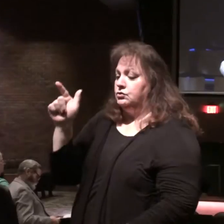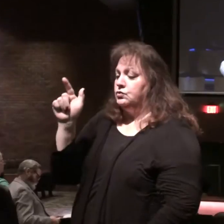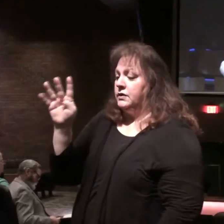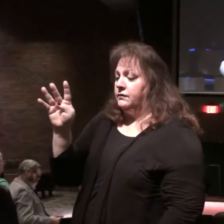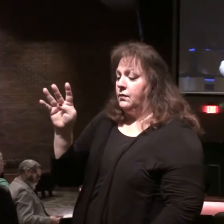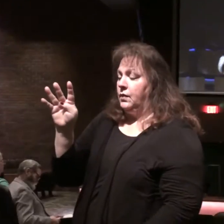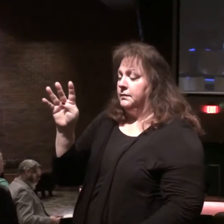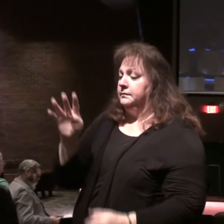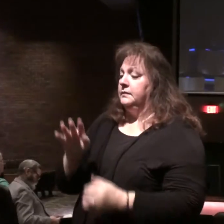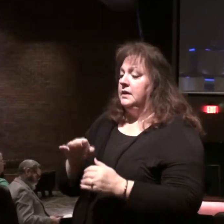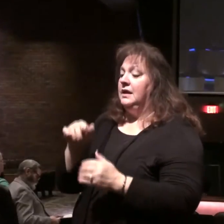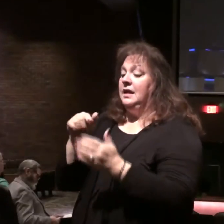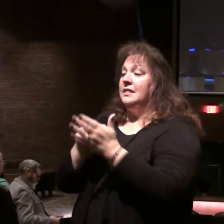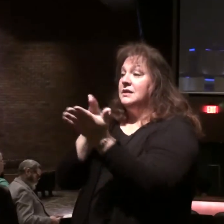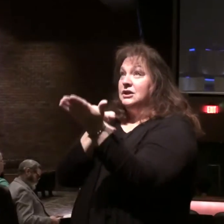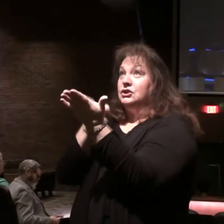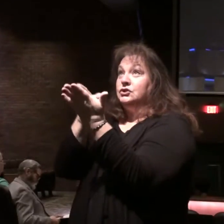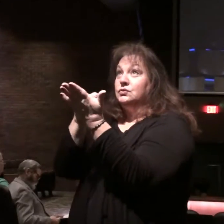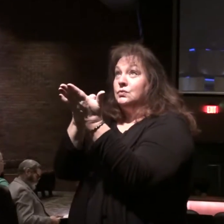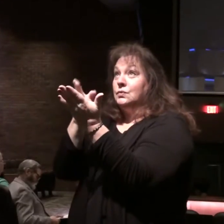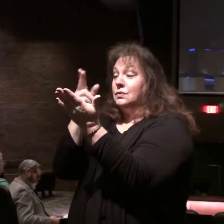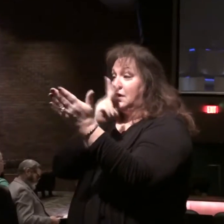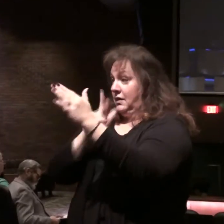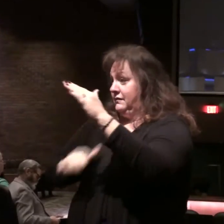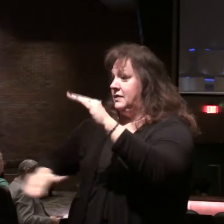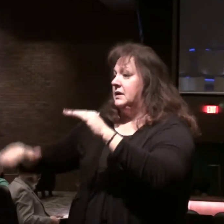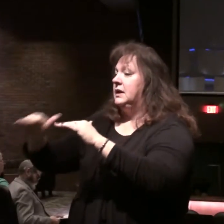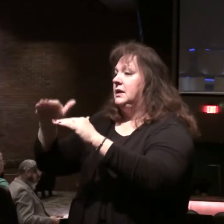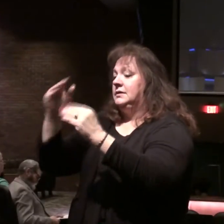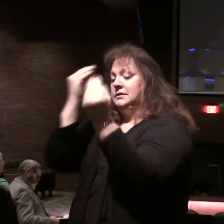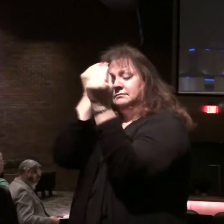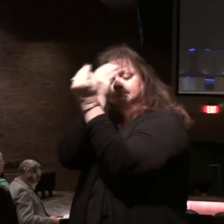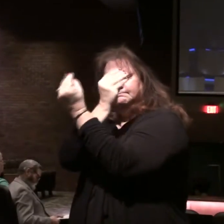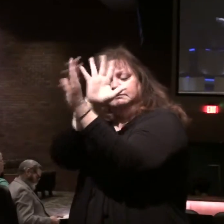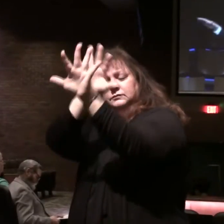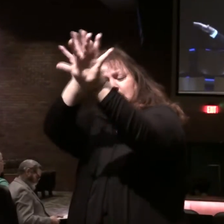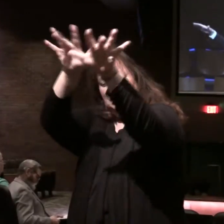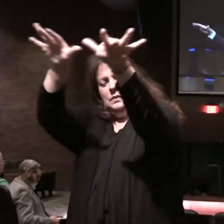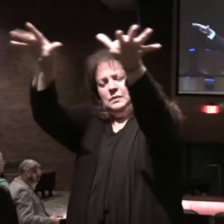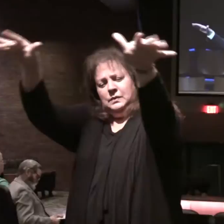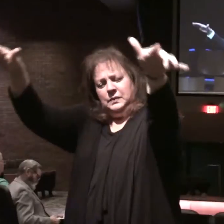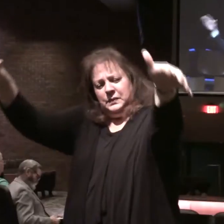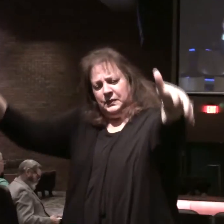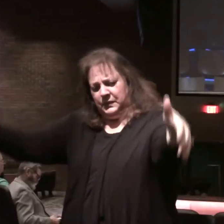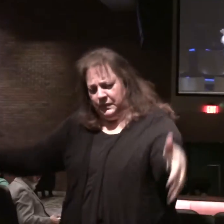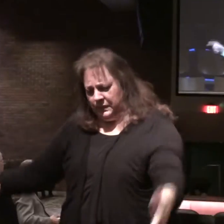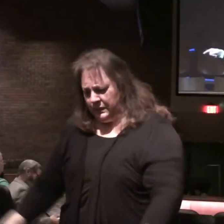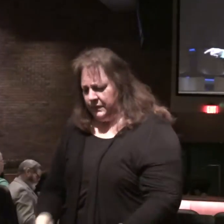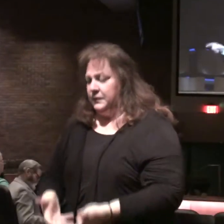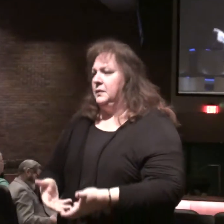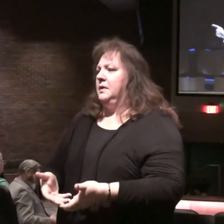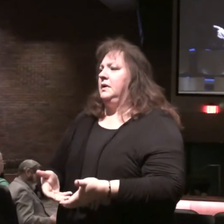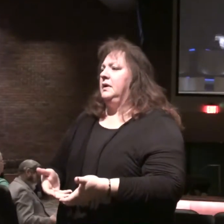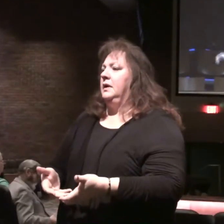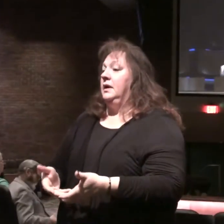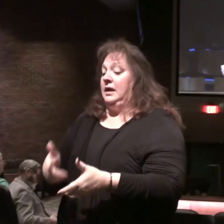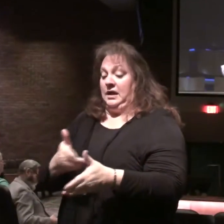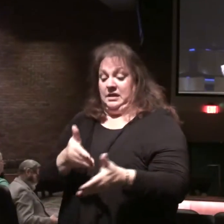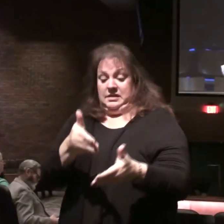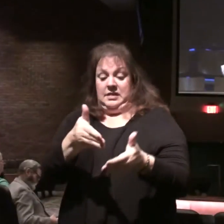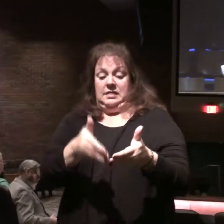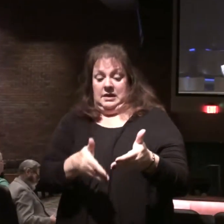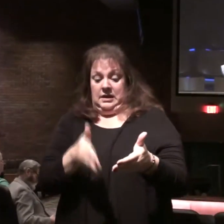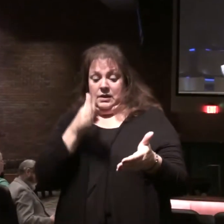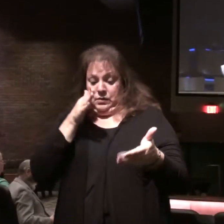during his earthly ministry. This gospel of the kingdom will be proclaimed through the whole earth. And then the end will